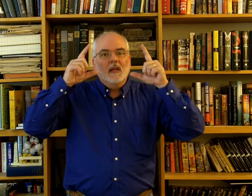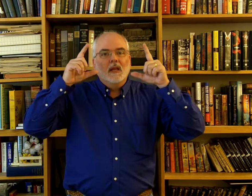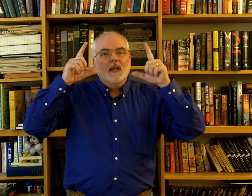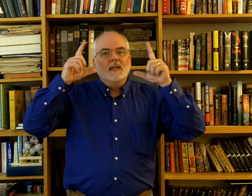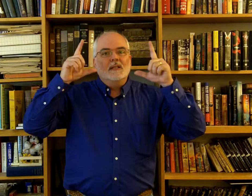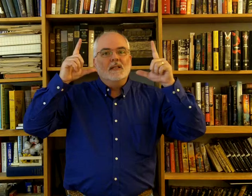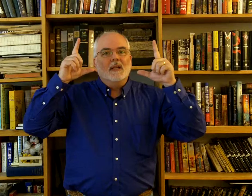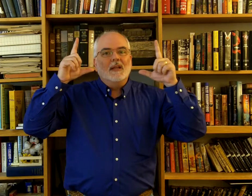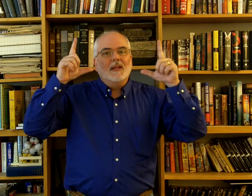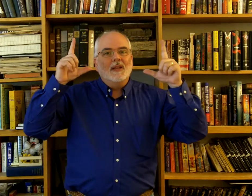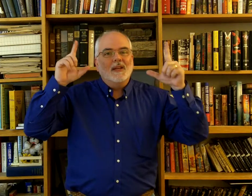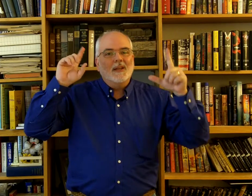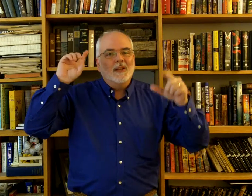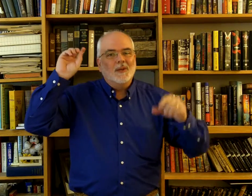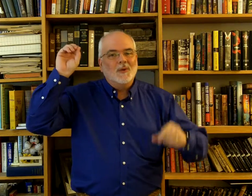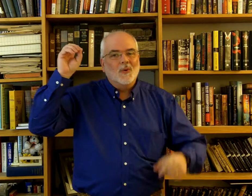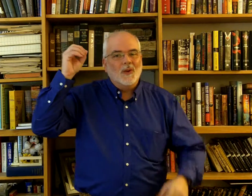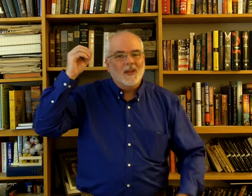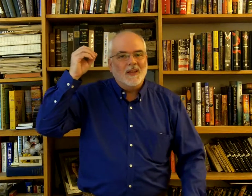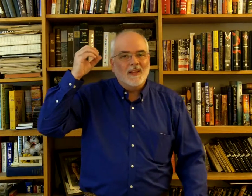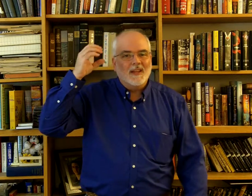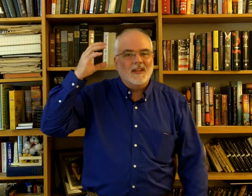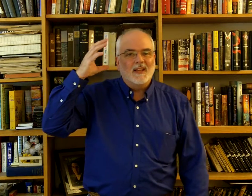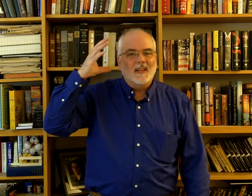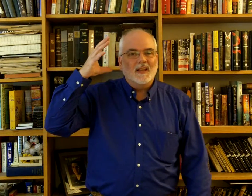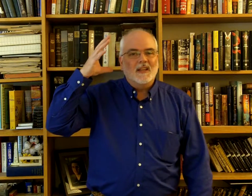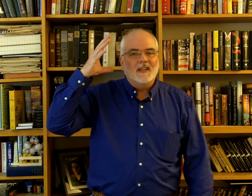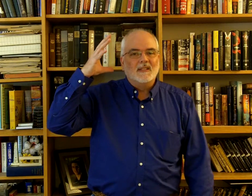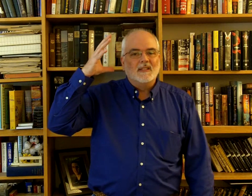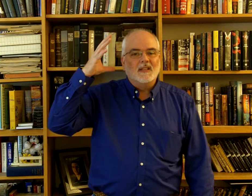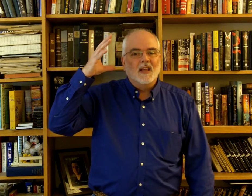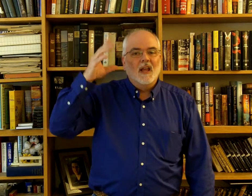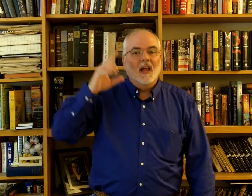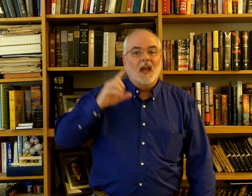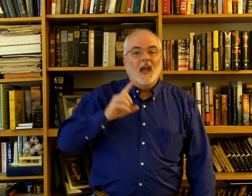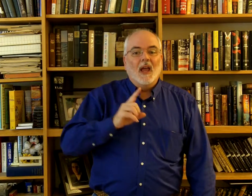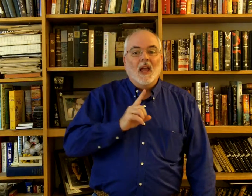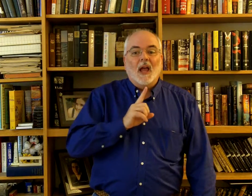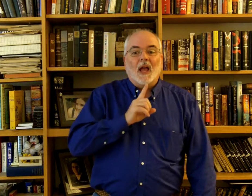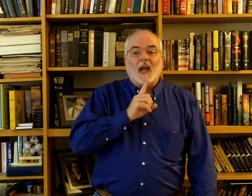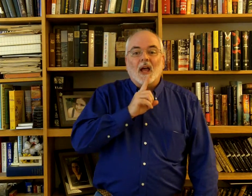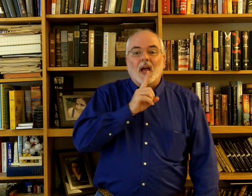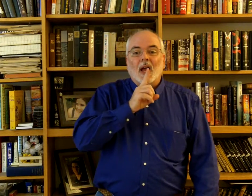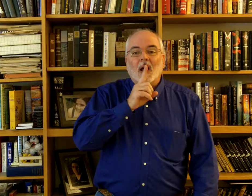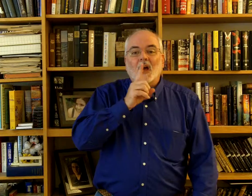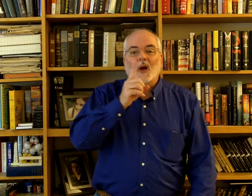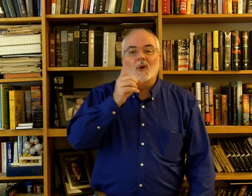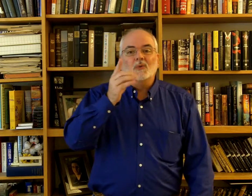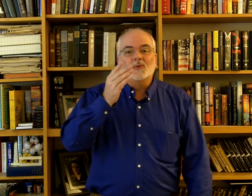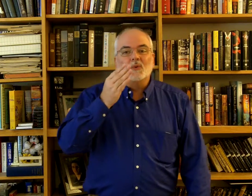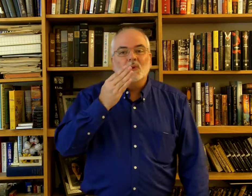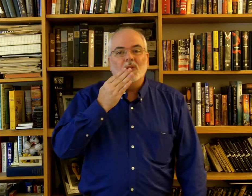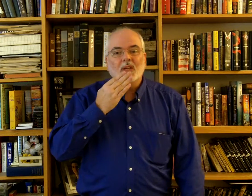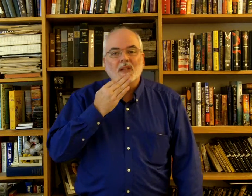Amazing Grace, how sweet